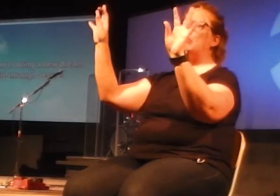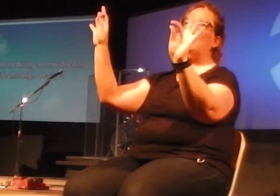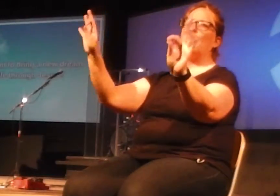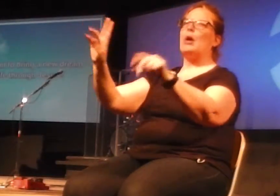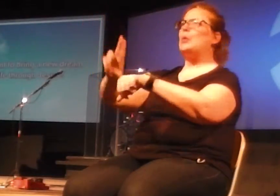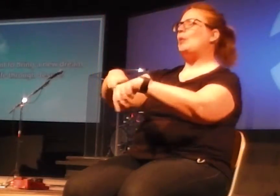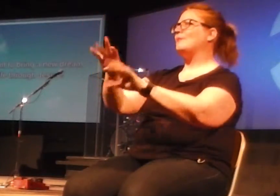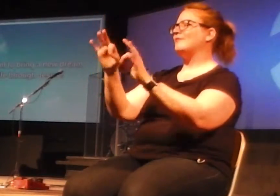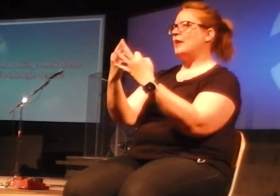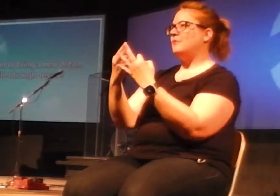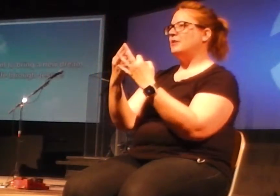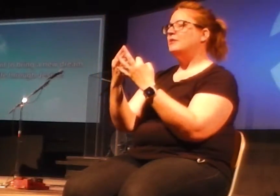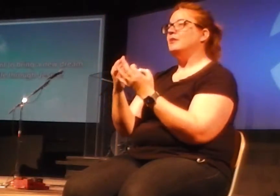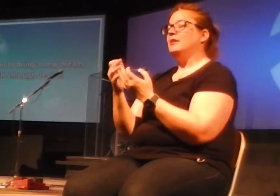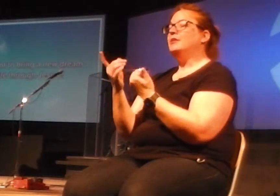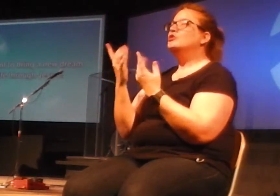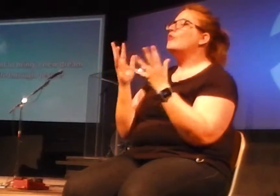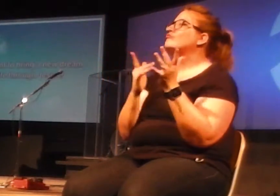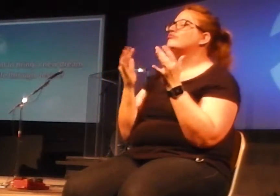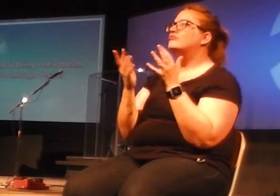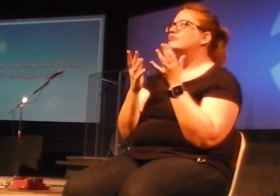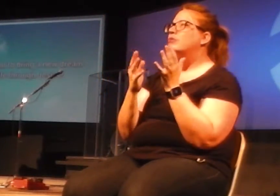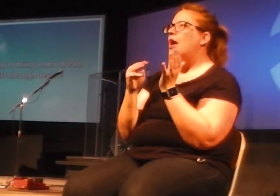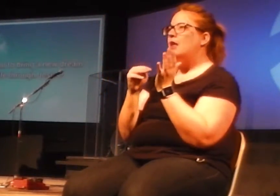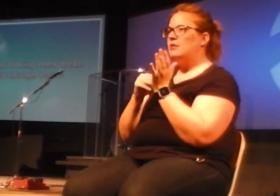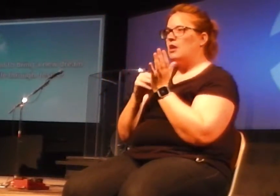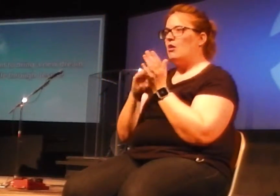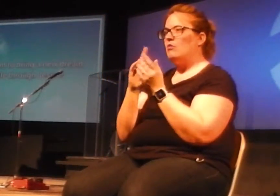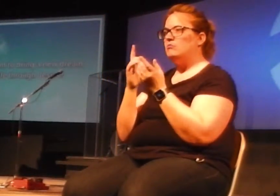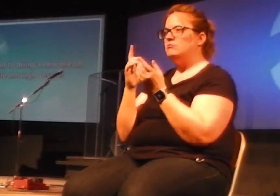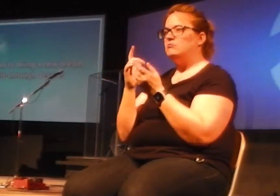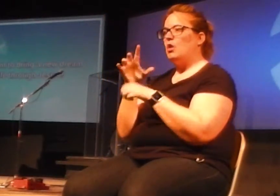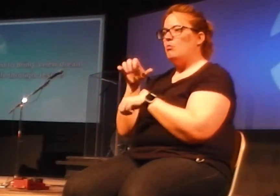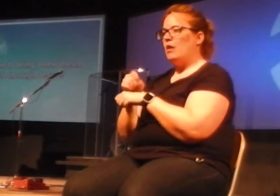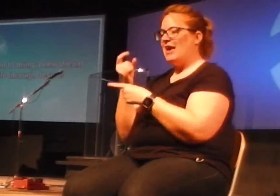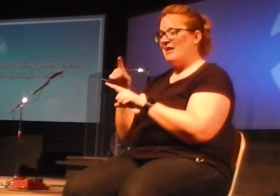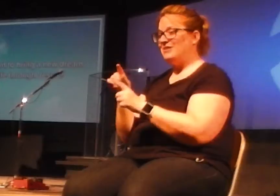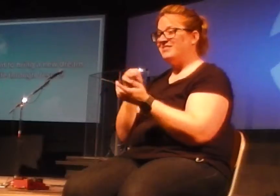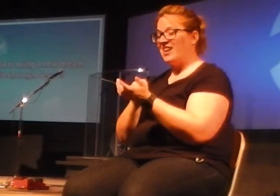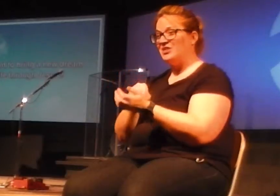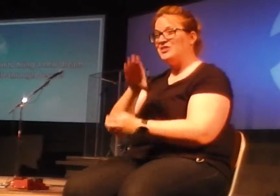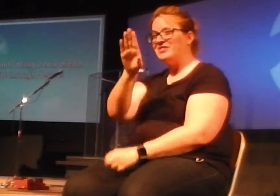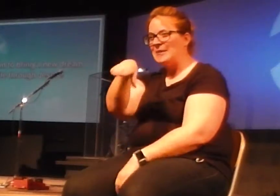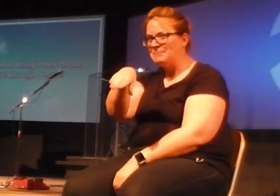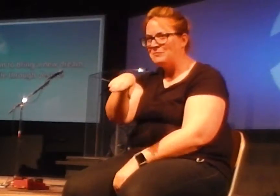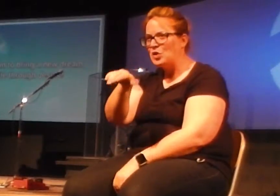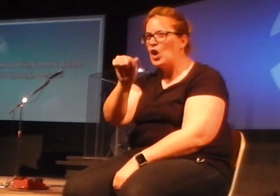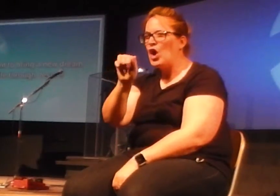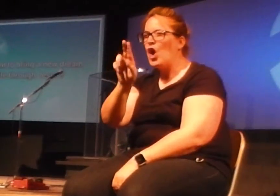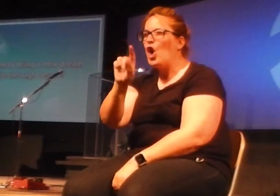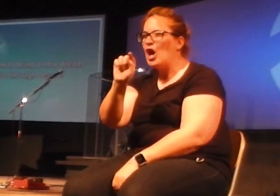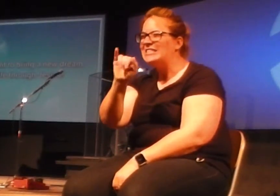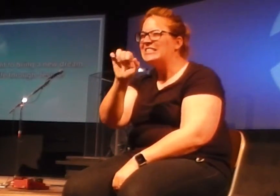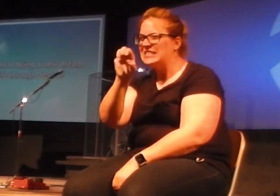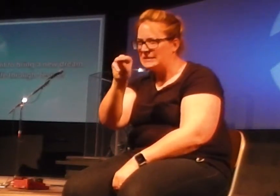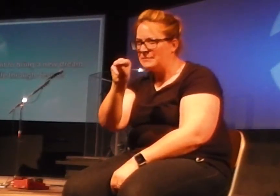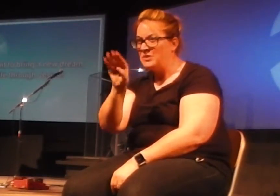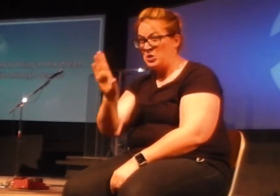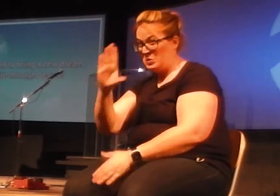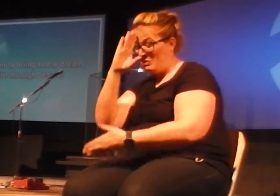And that doctor's appointment was the first time that we, that a doctor looked at us and used the word autism to describe what was happening